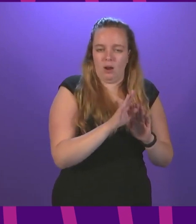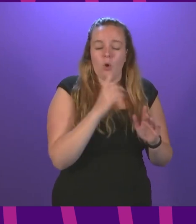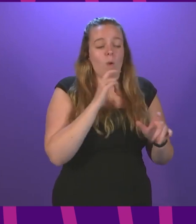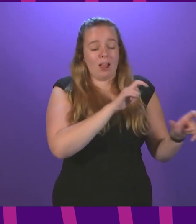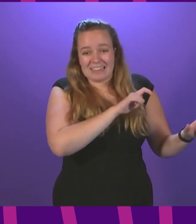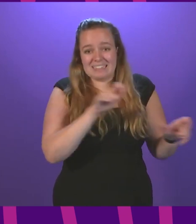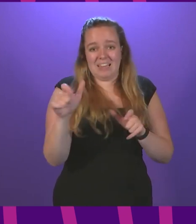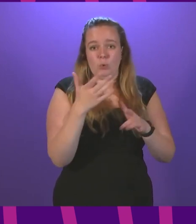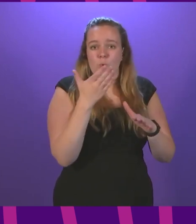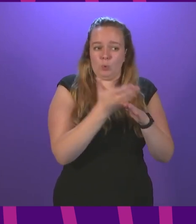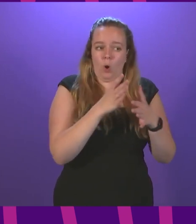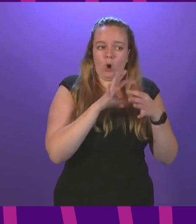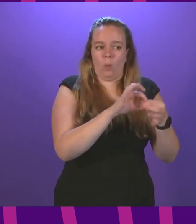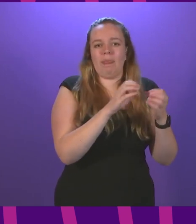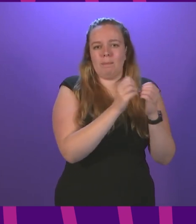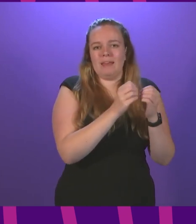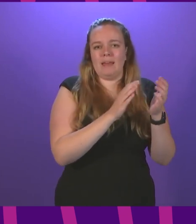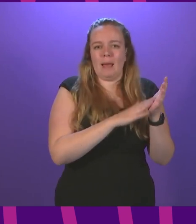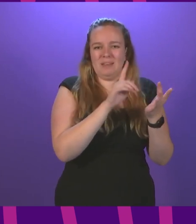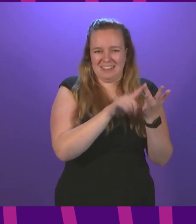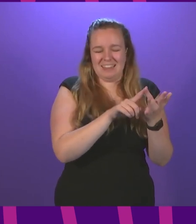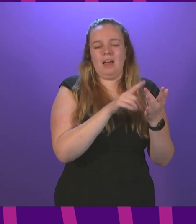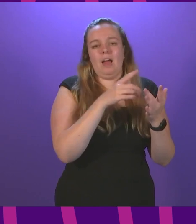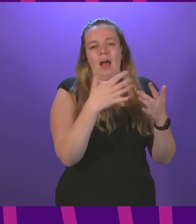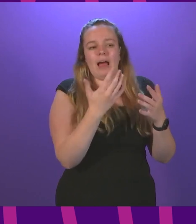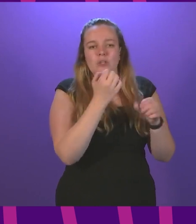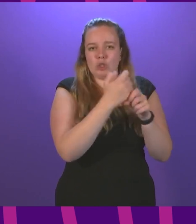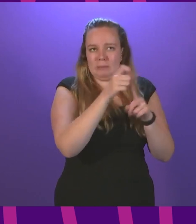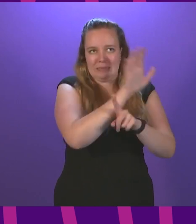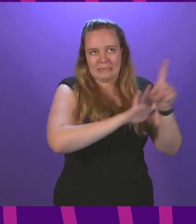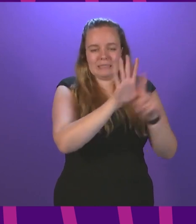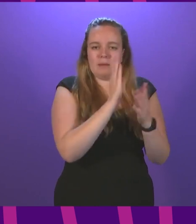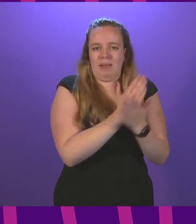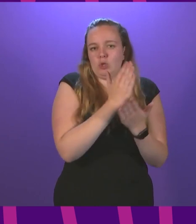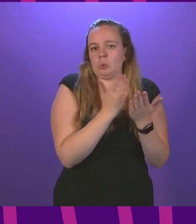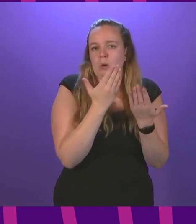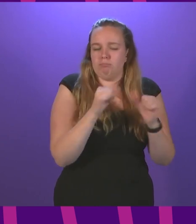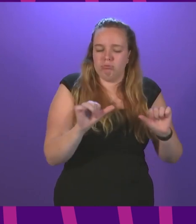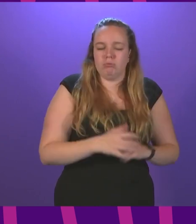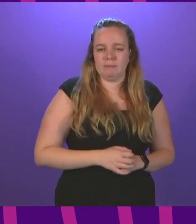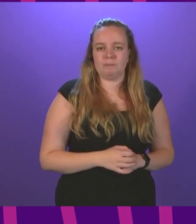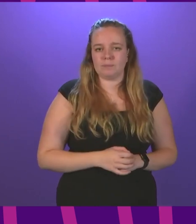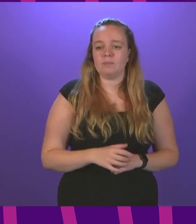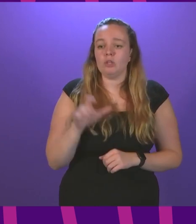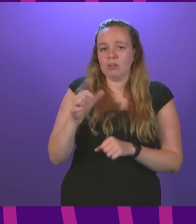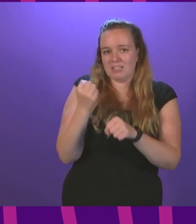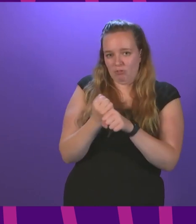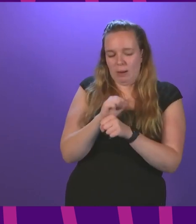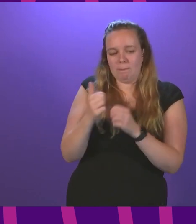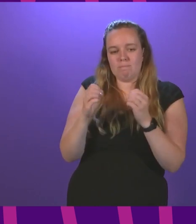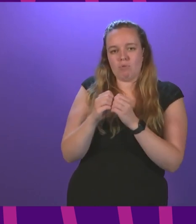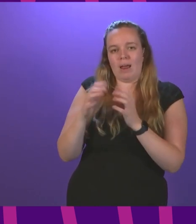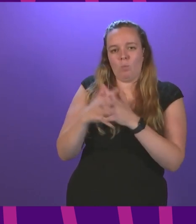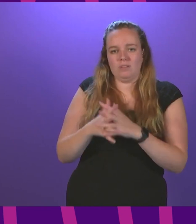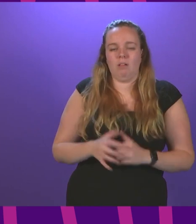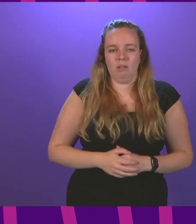continue to work with the bma and with gps across the country to ensure that that is the case christine graham to be followed by brian whittle